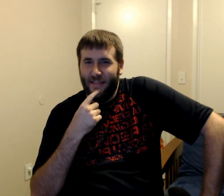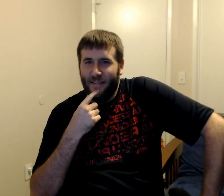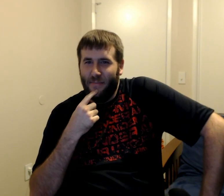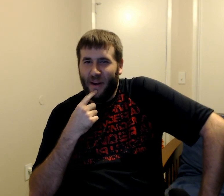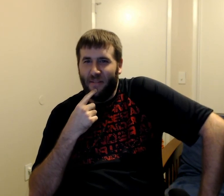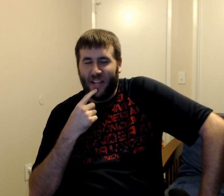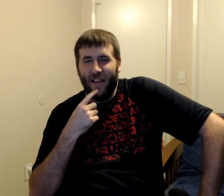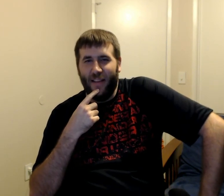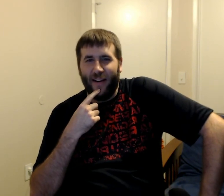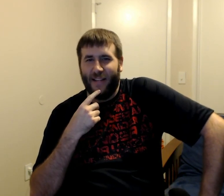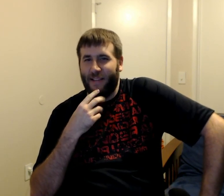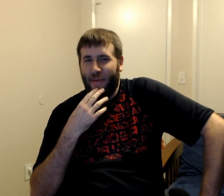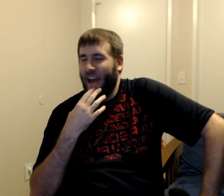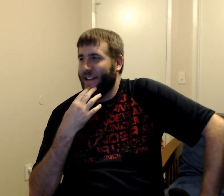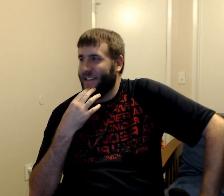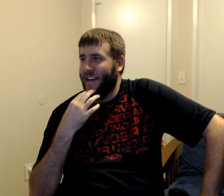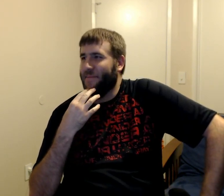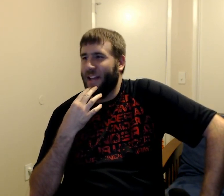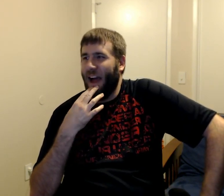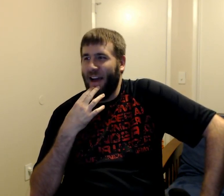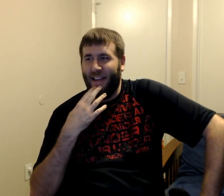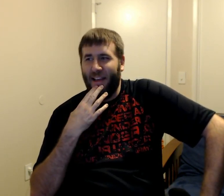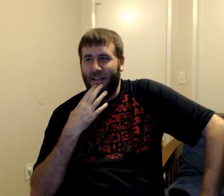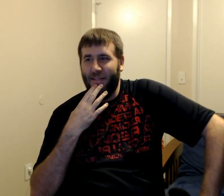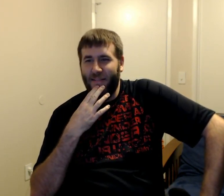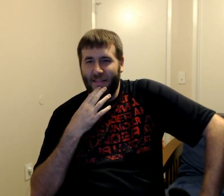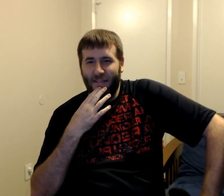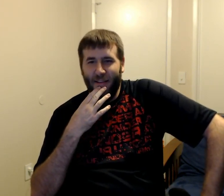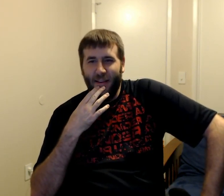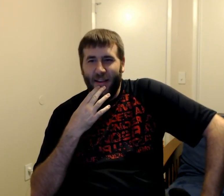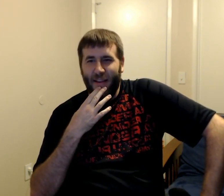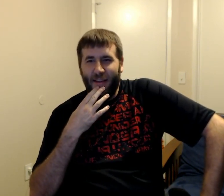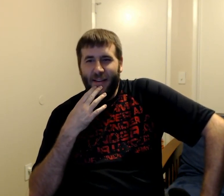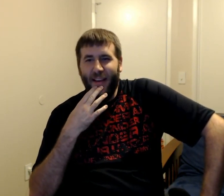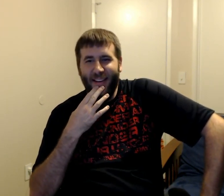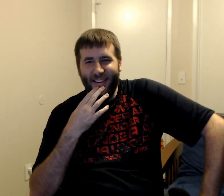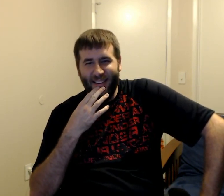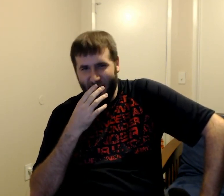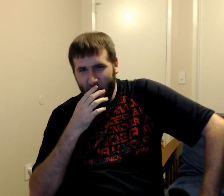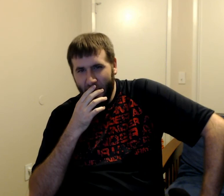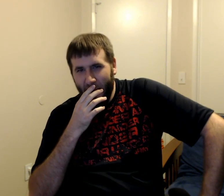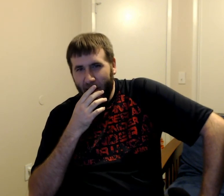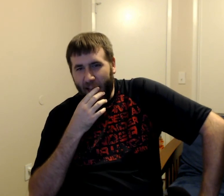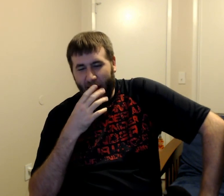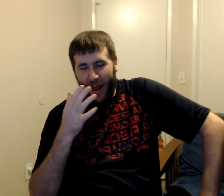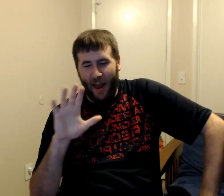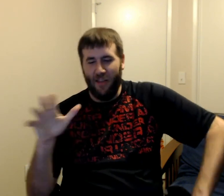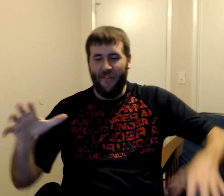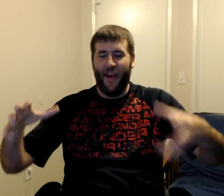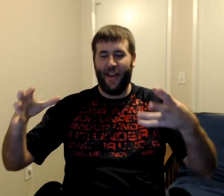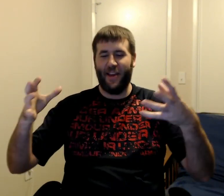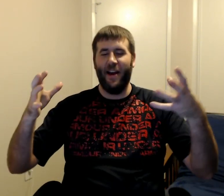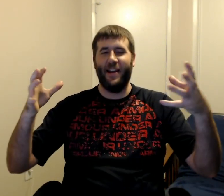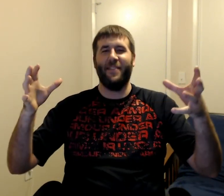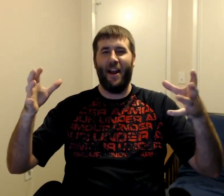But it was hilariously bad at times. I thought... And I love how they cut in there